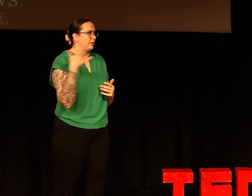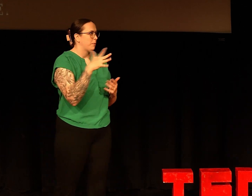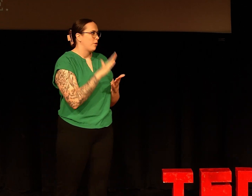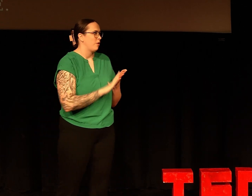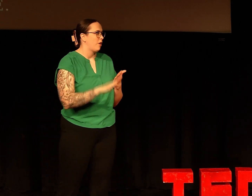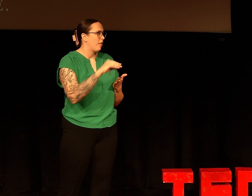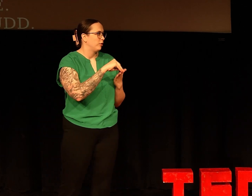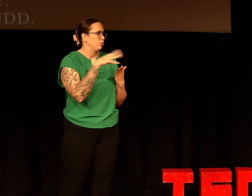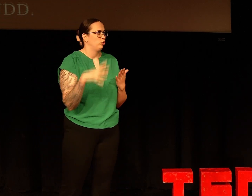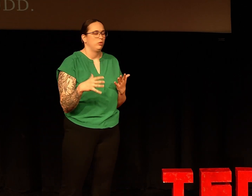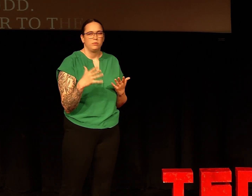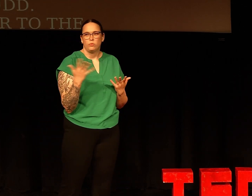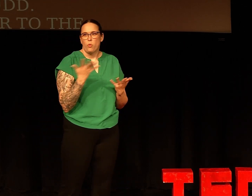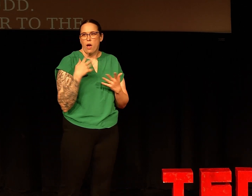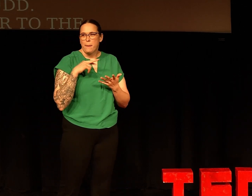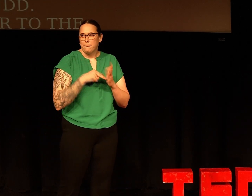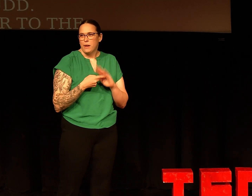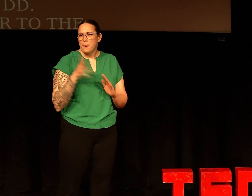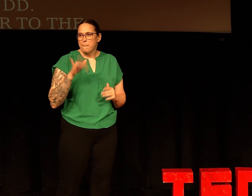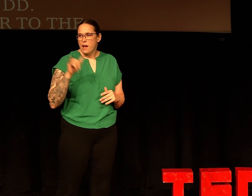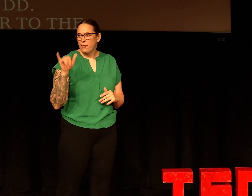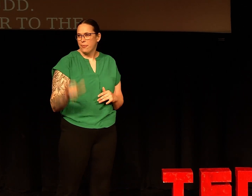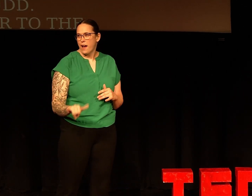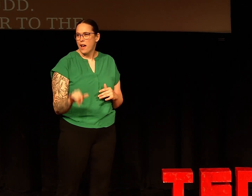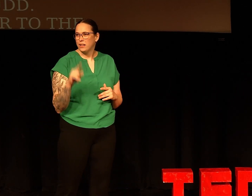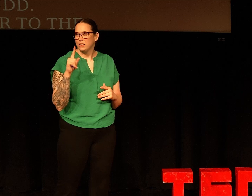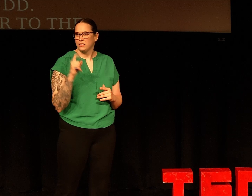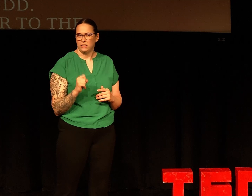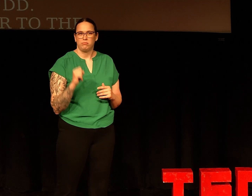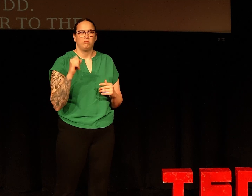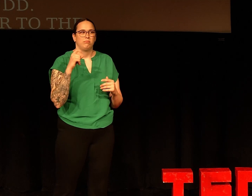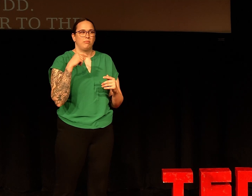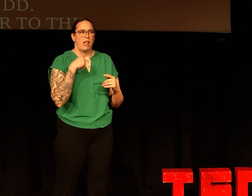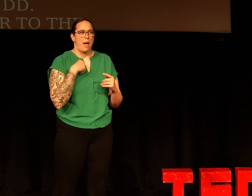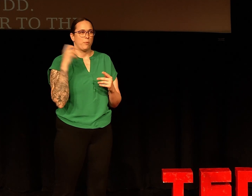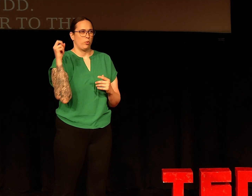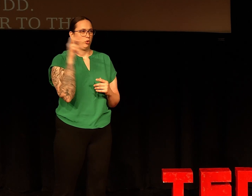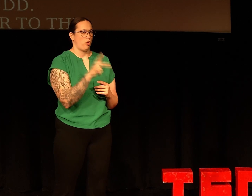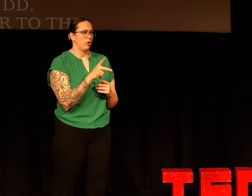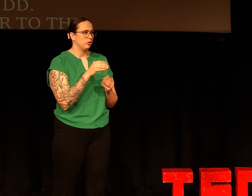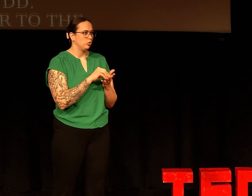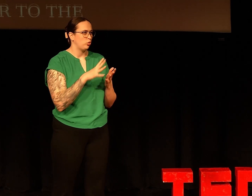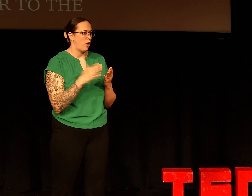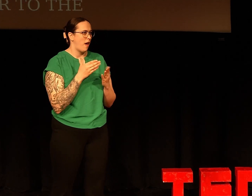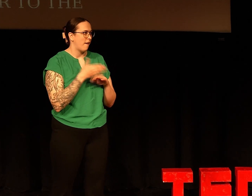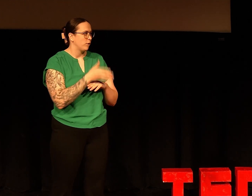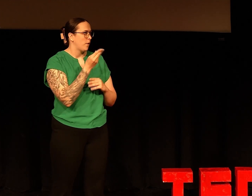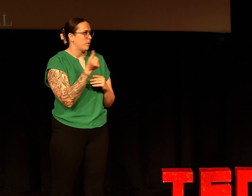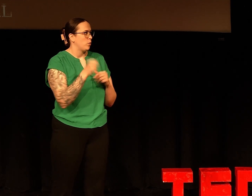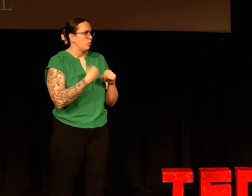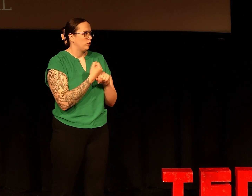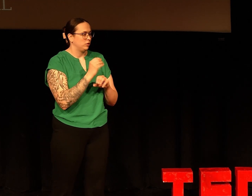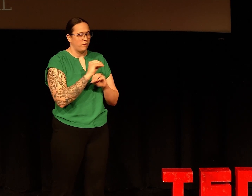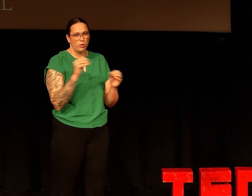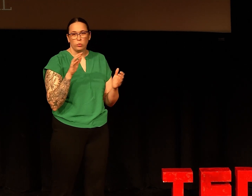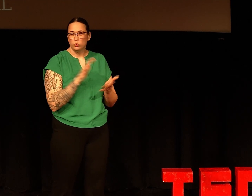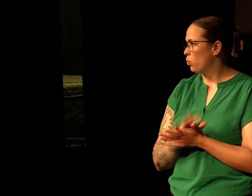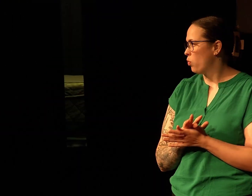I am not your typical college student, and what I mean by that is that I am a returning student. After a few